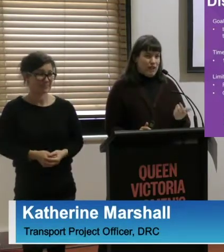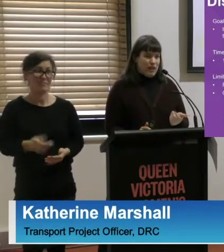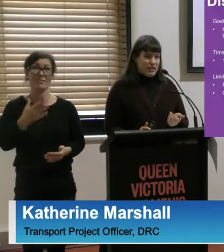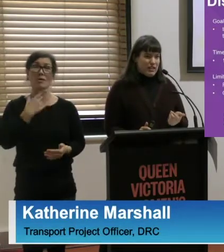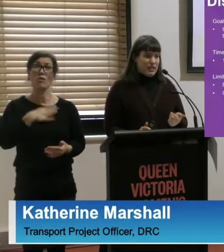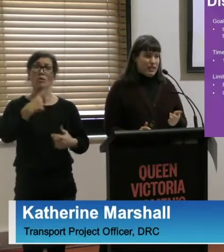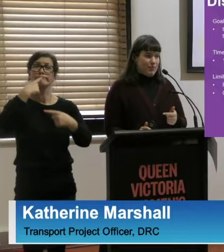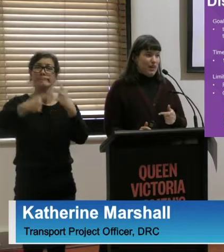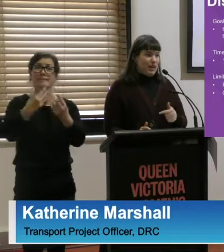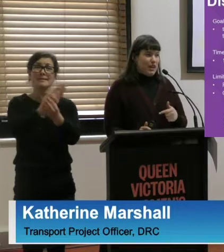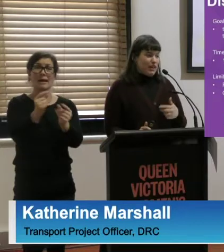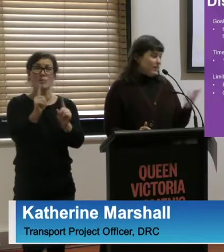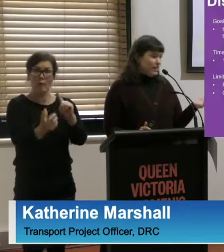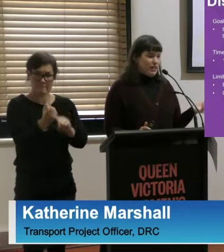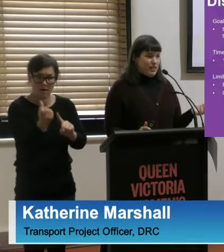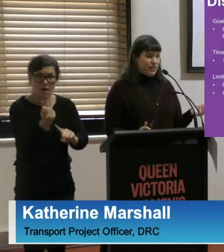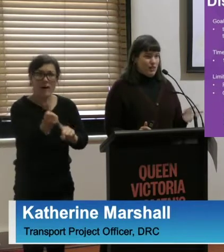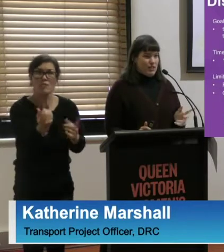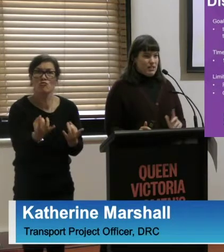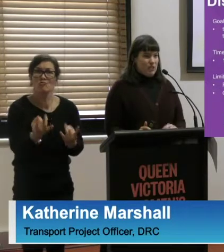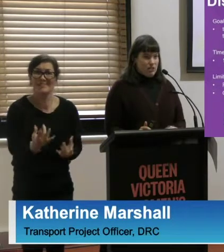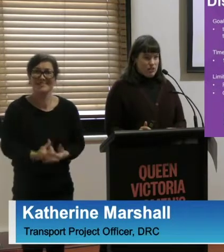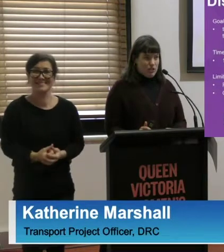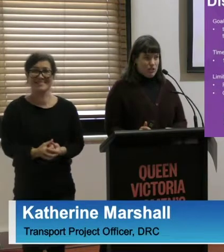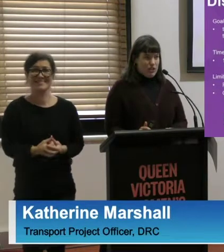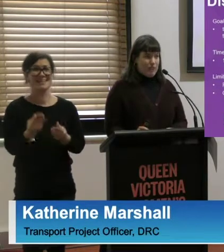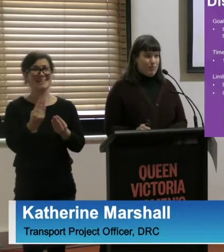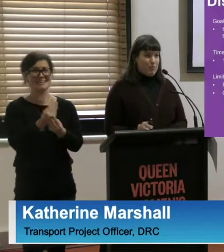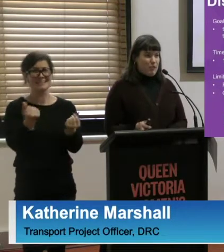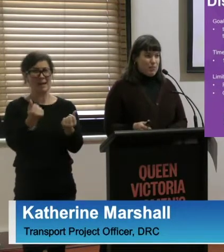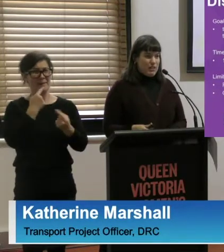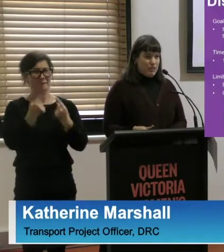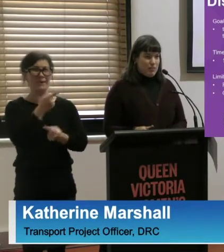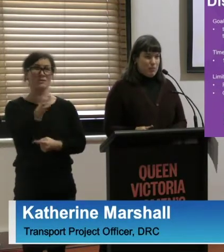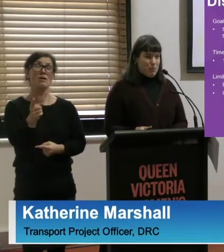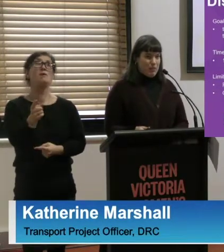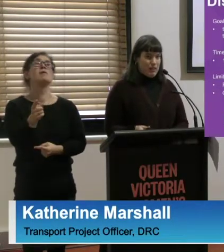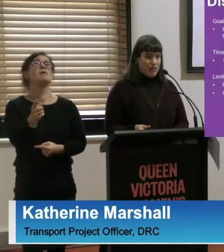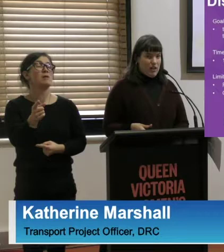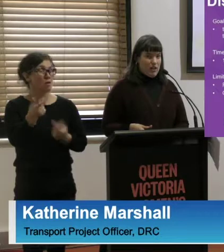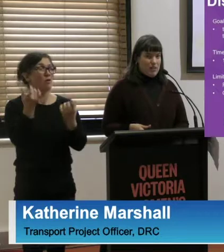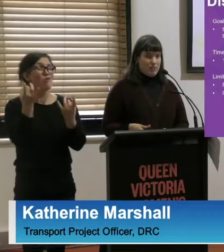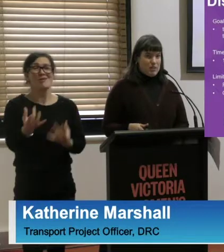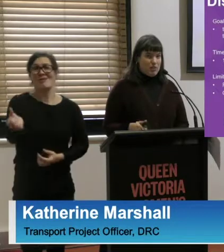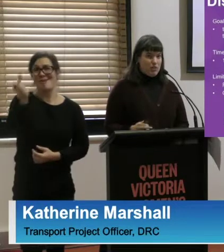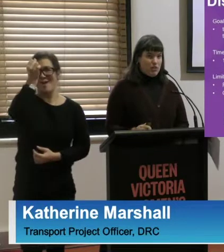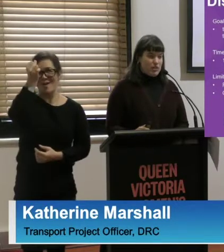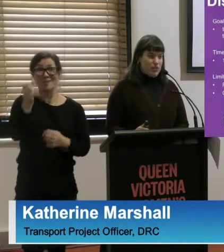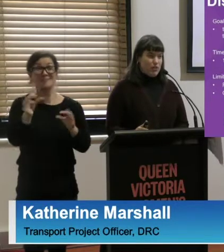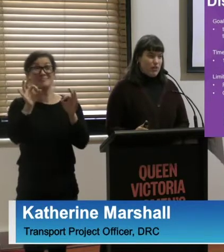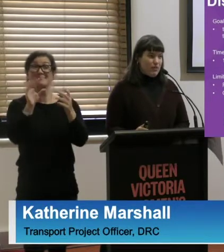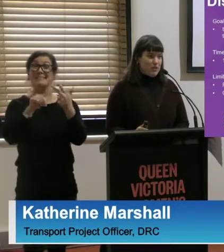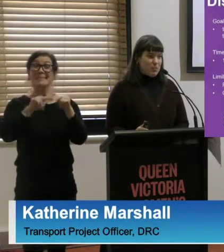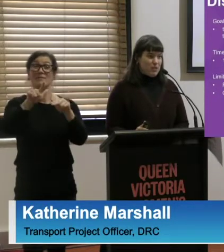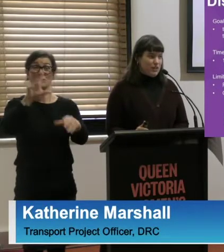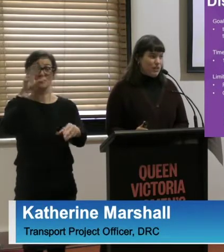some of our findings. As Kerry said, a lot of it is not new to you, particularly if you've been working in disability for a long time